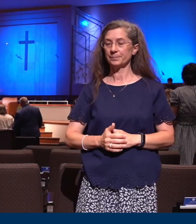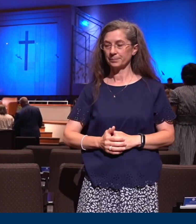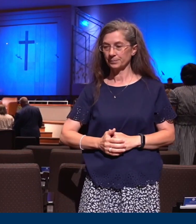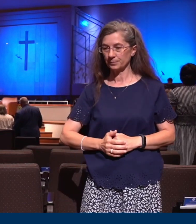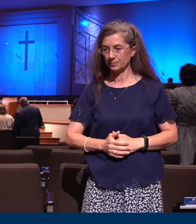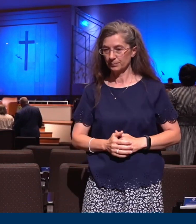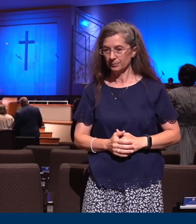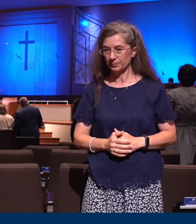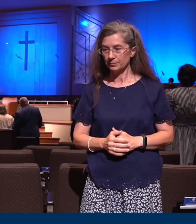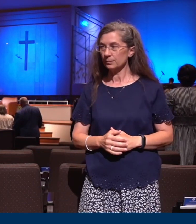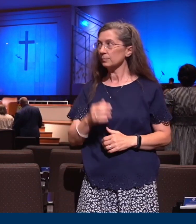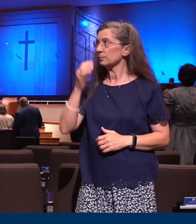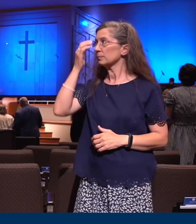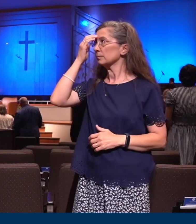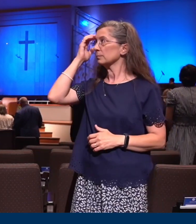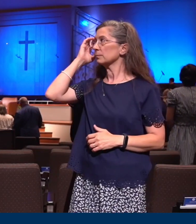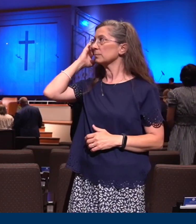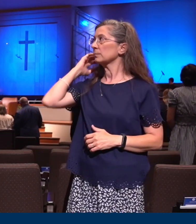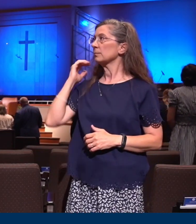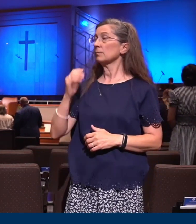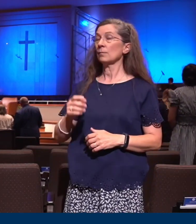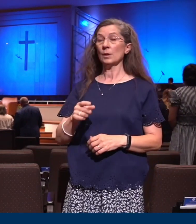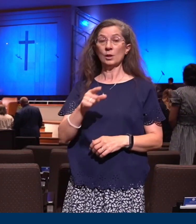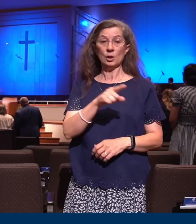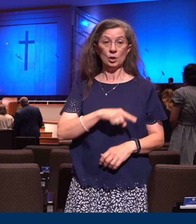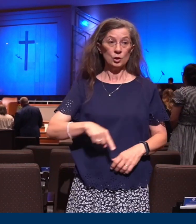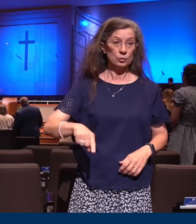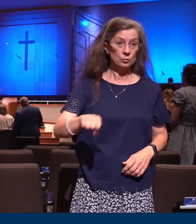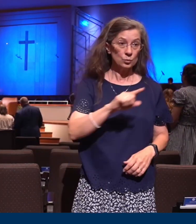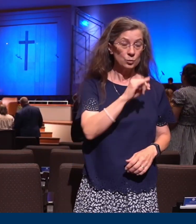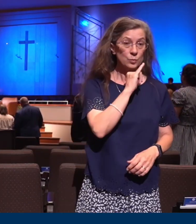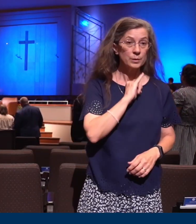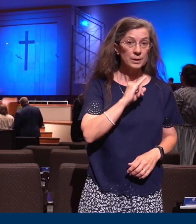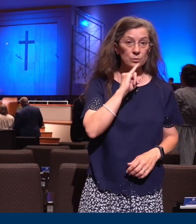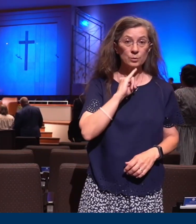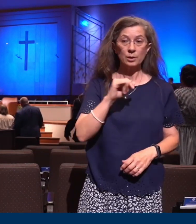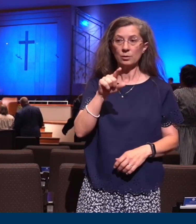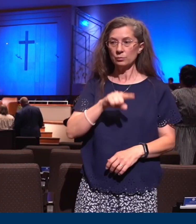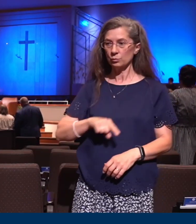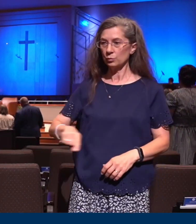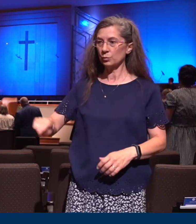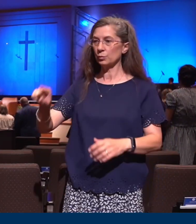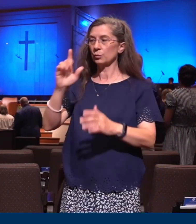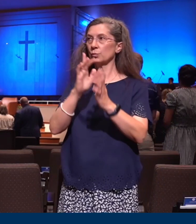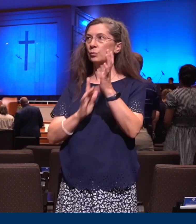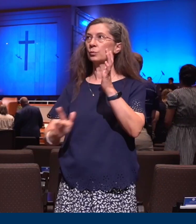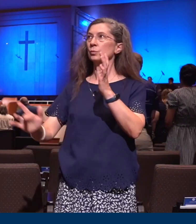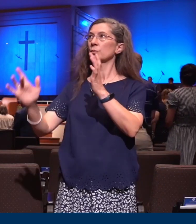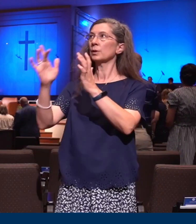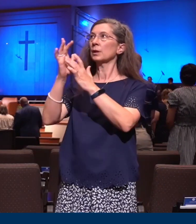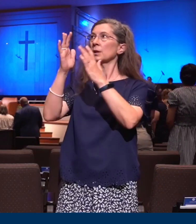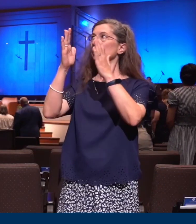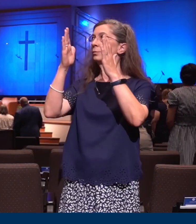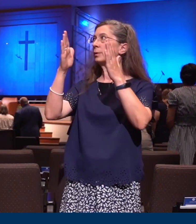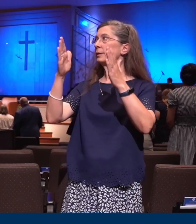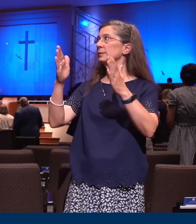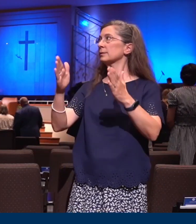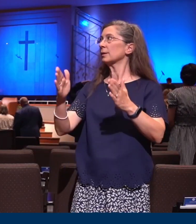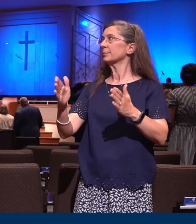all. He chose in seed of Israel's race, he ran some